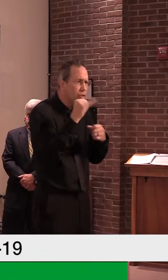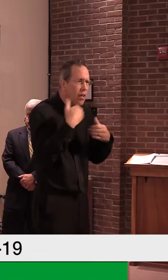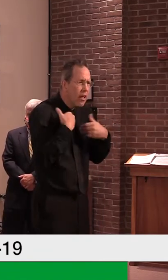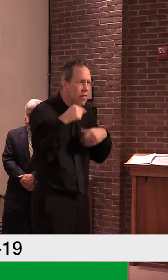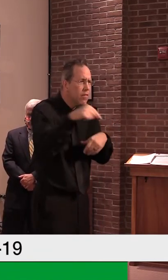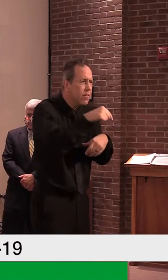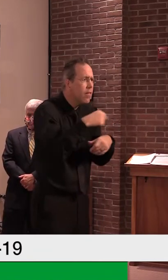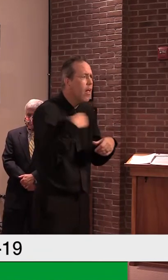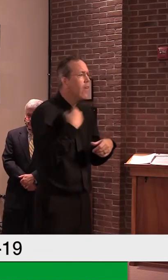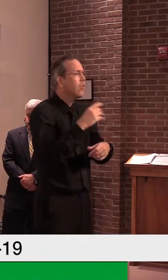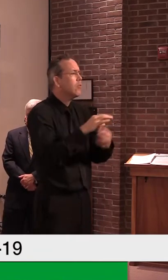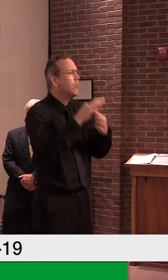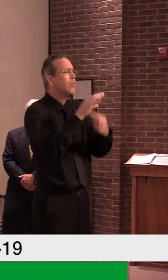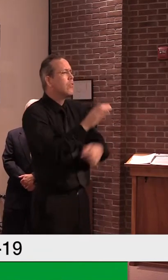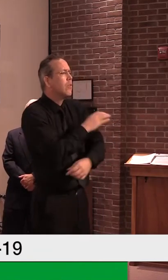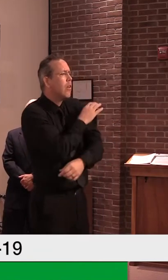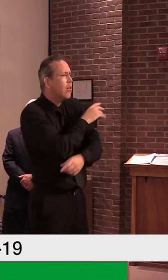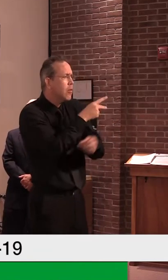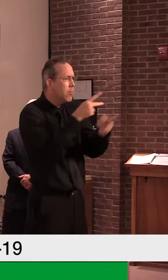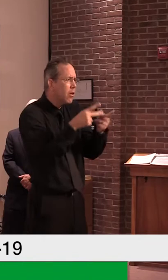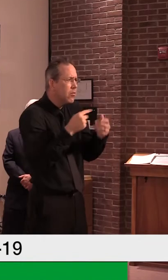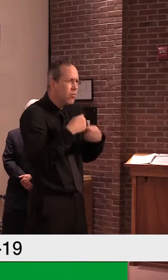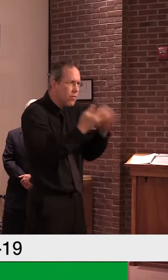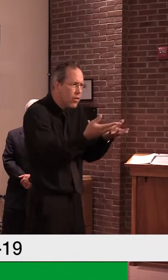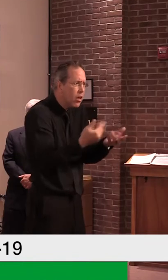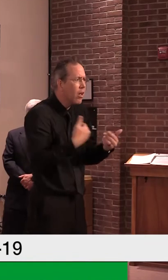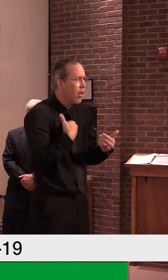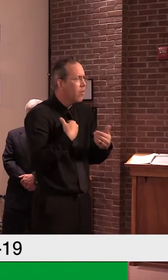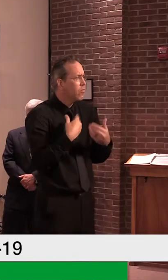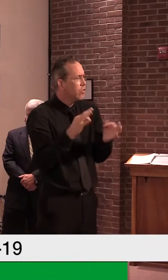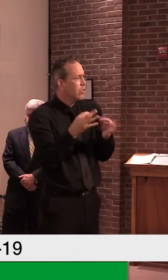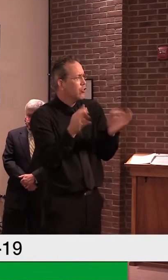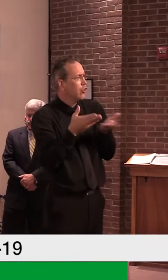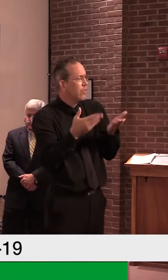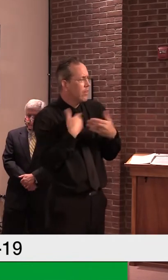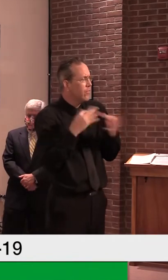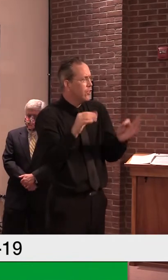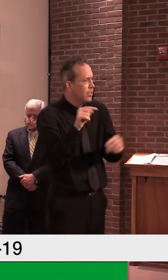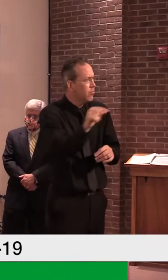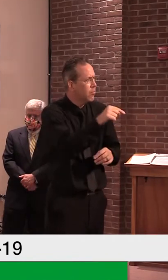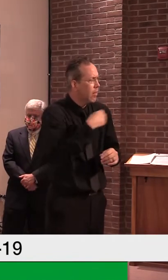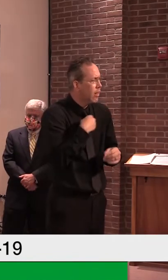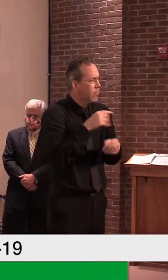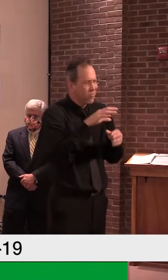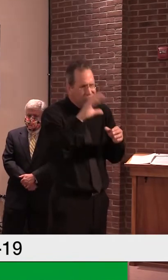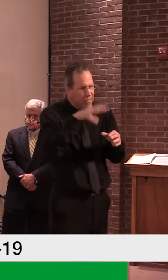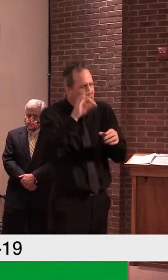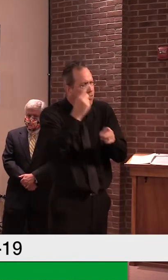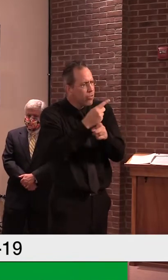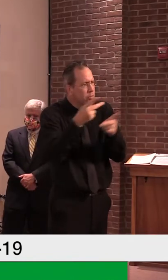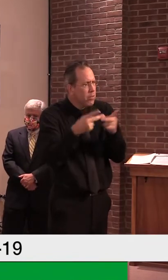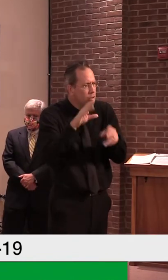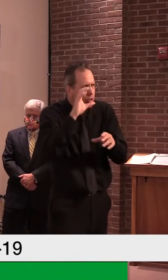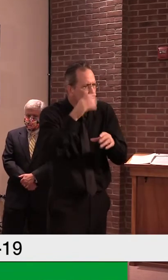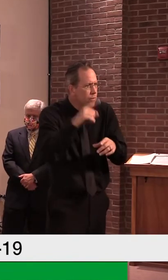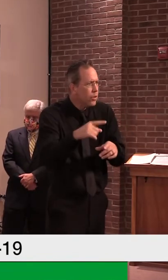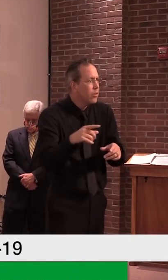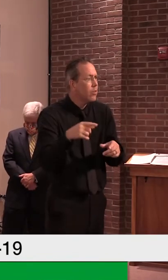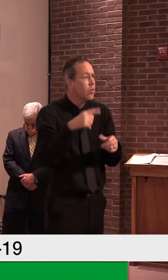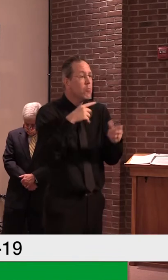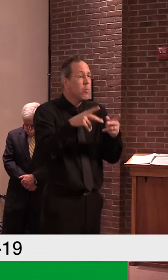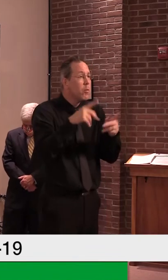existing for many years that, uh, specifically their role is to provide care for those who are either